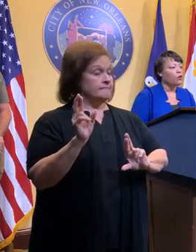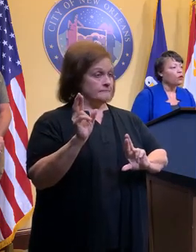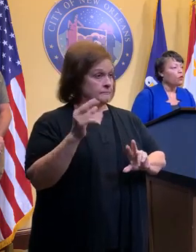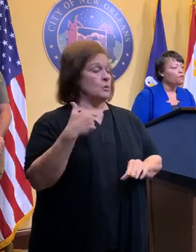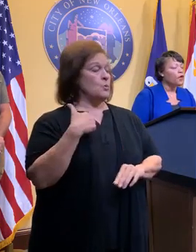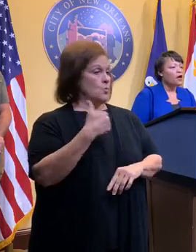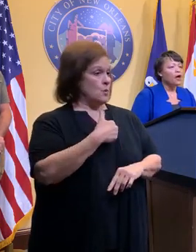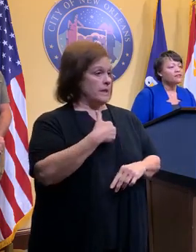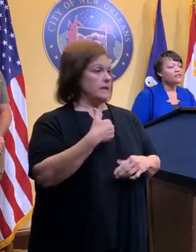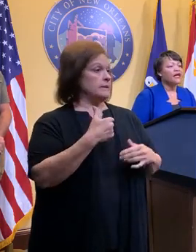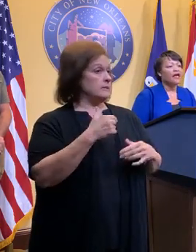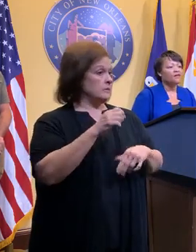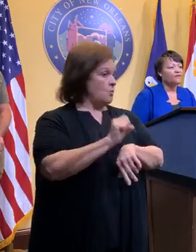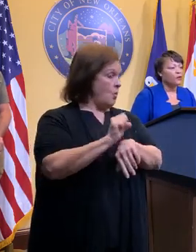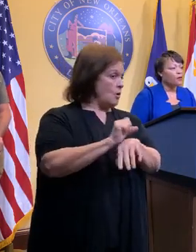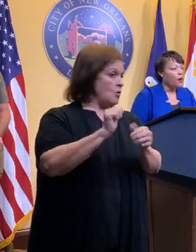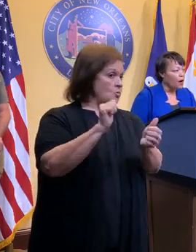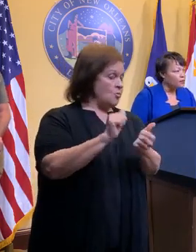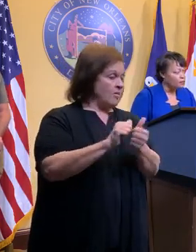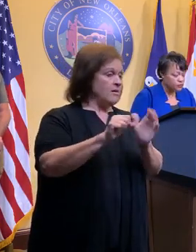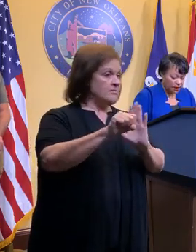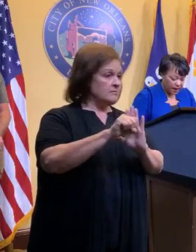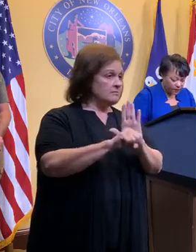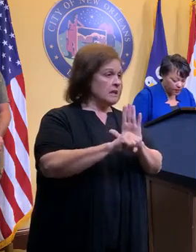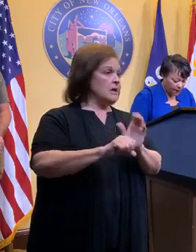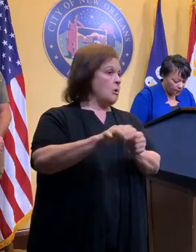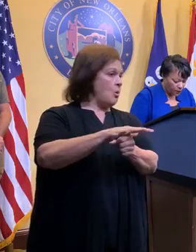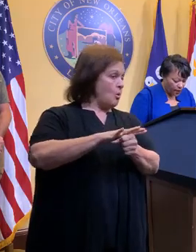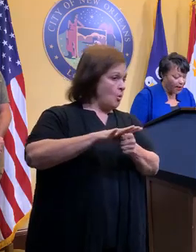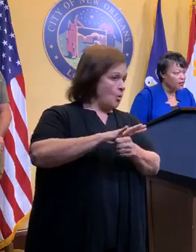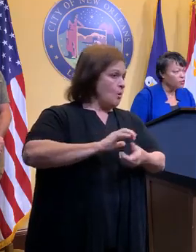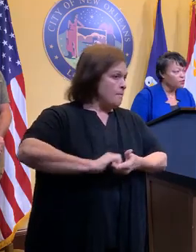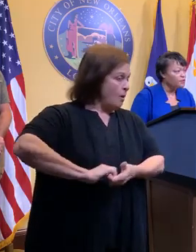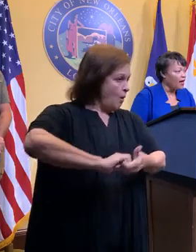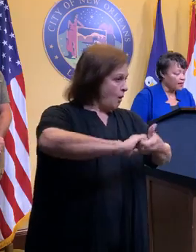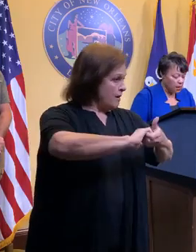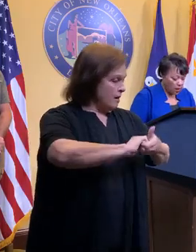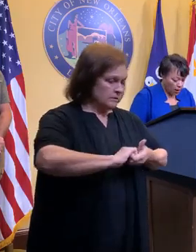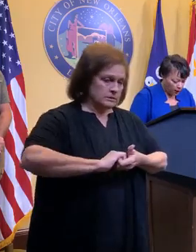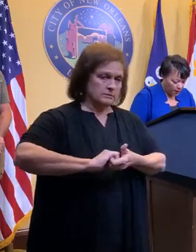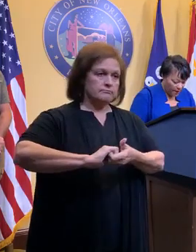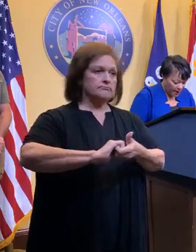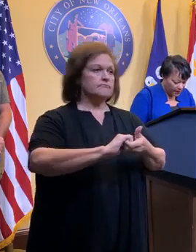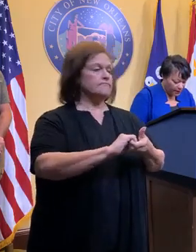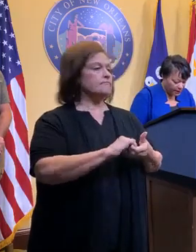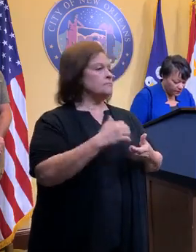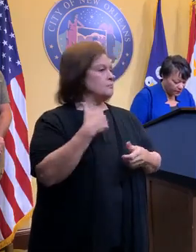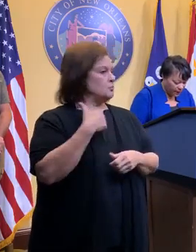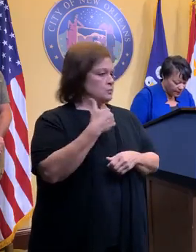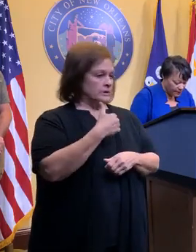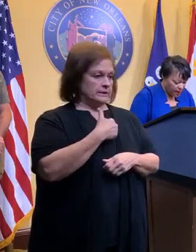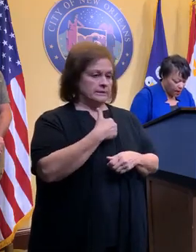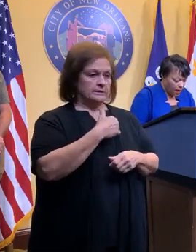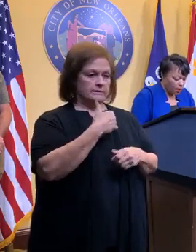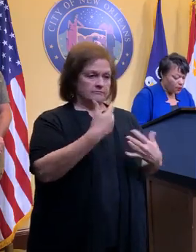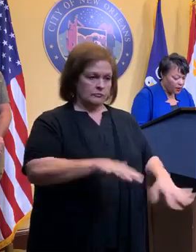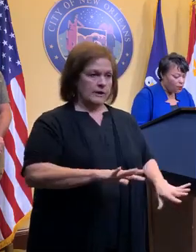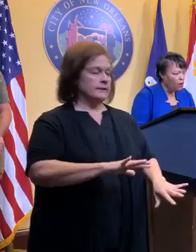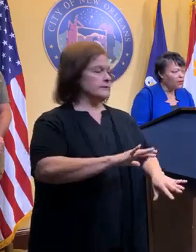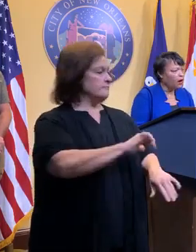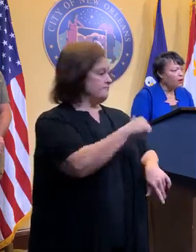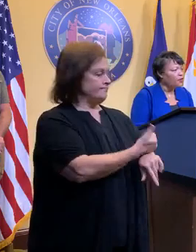with our local, state, and federal partners. Every step of the way, a unified command is in place.